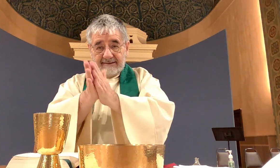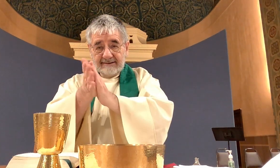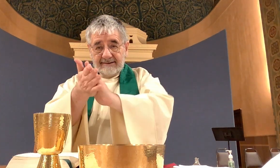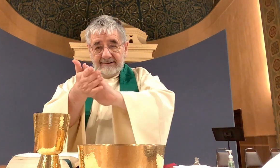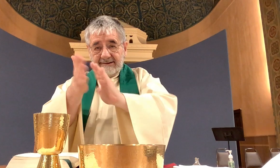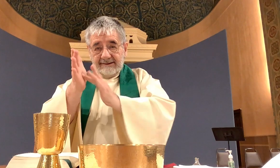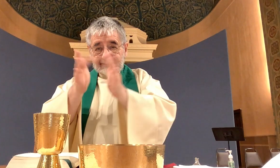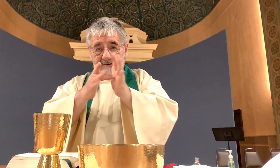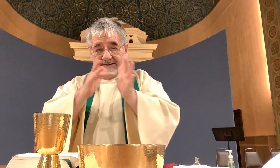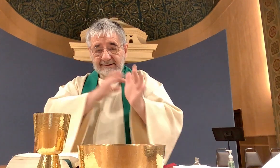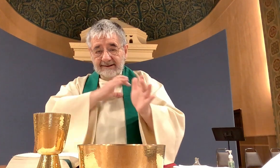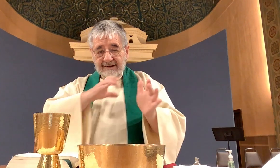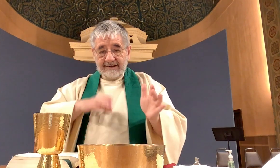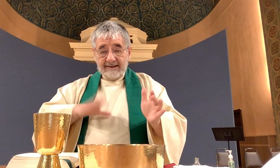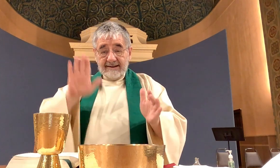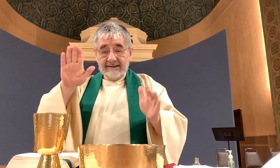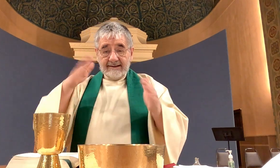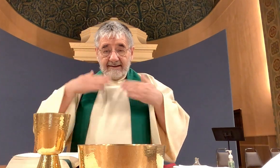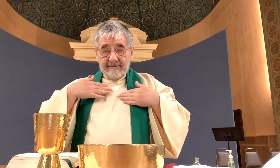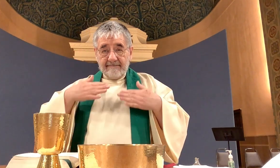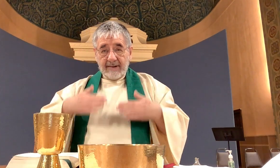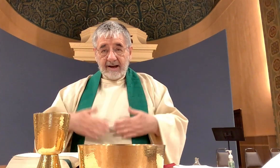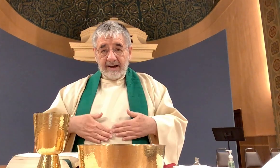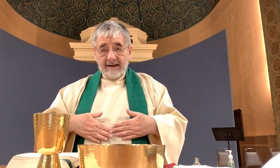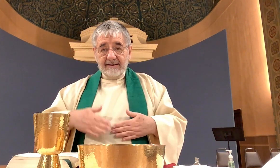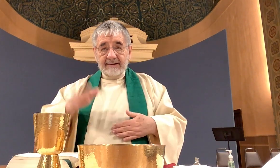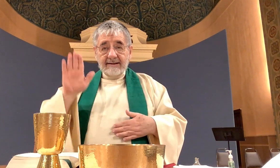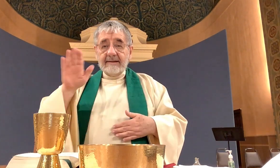body and blood of our Lord Jesus Christ